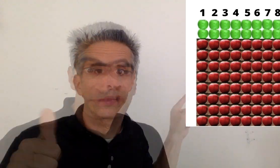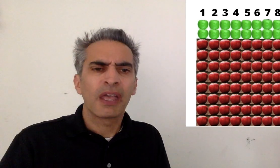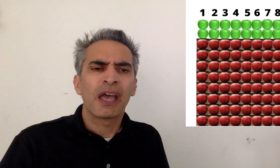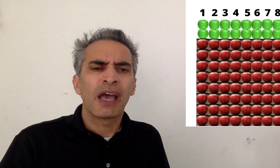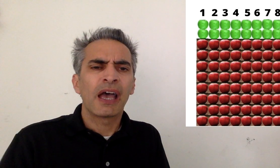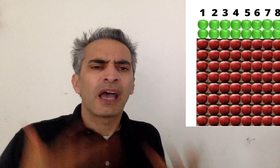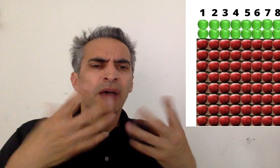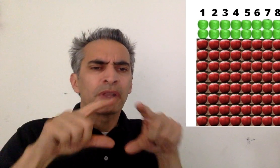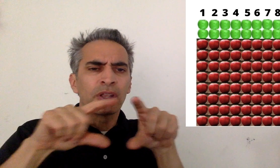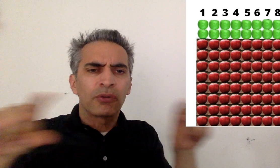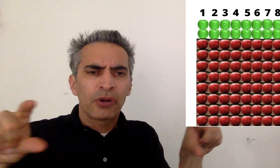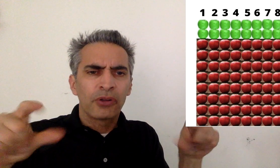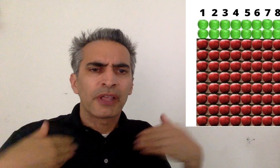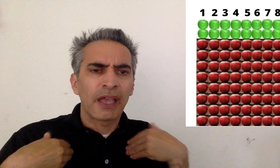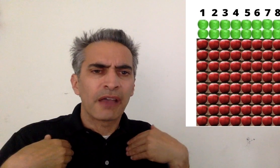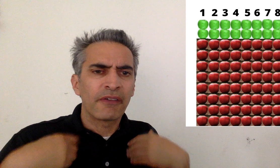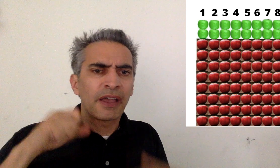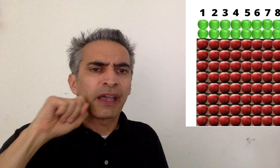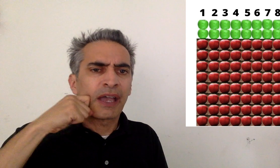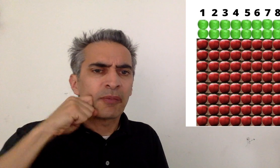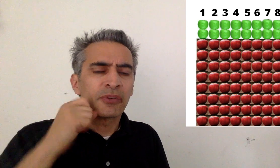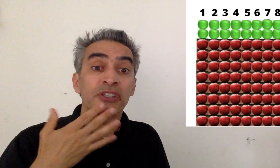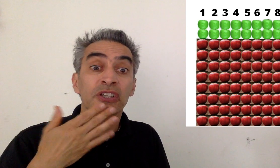How many rows of green apples are there?